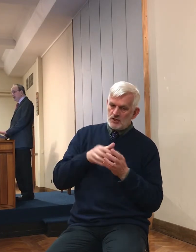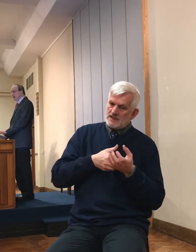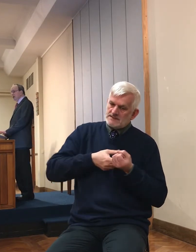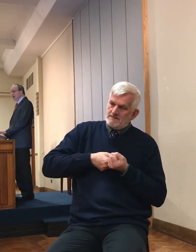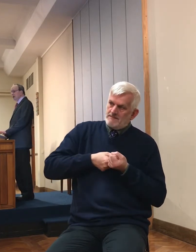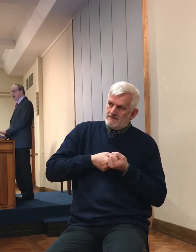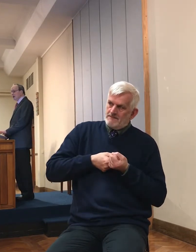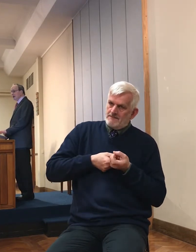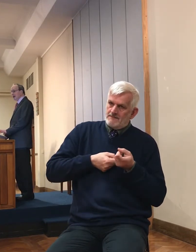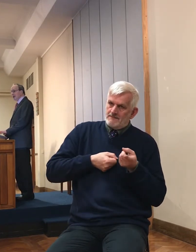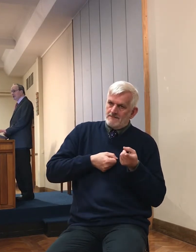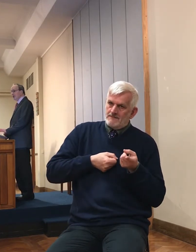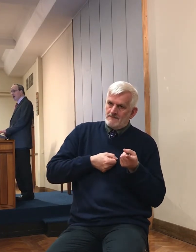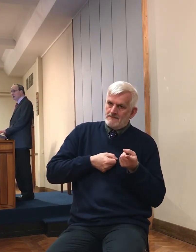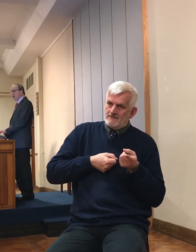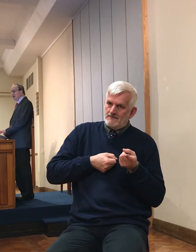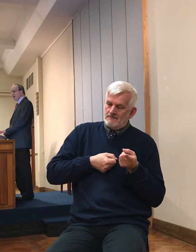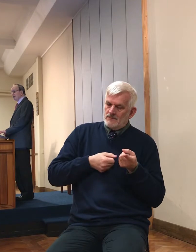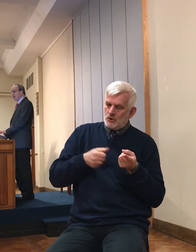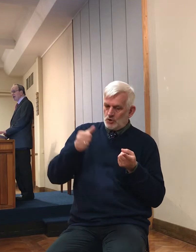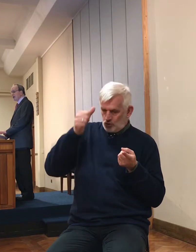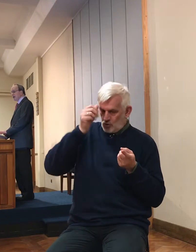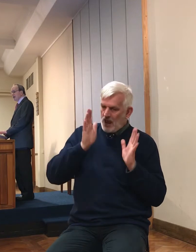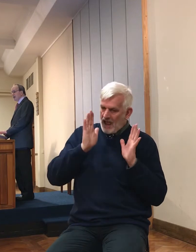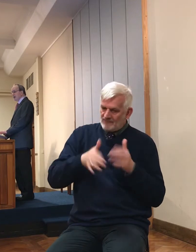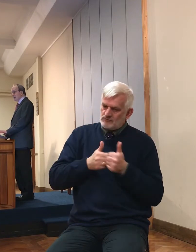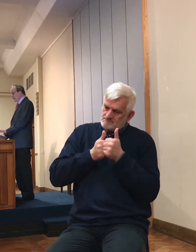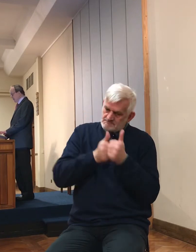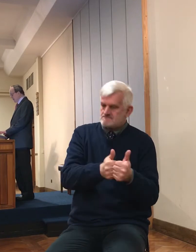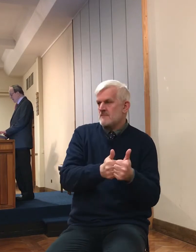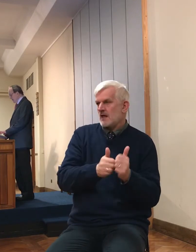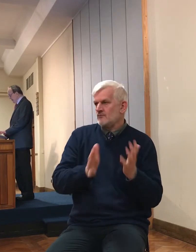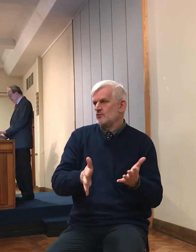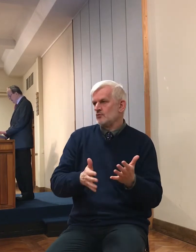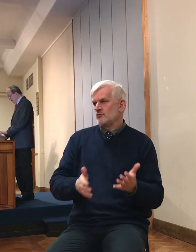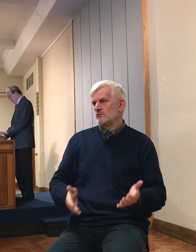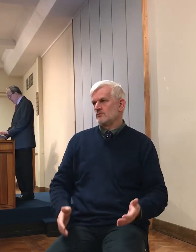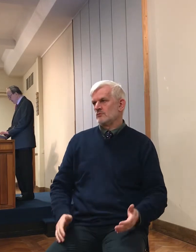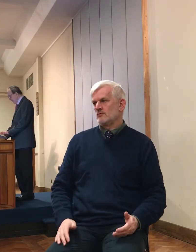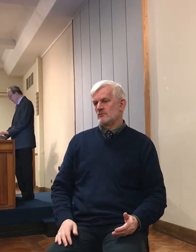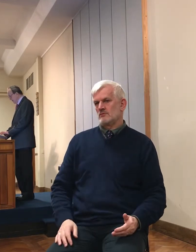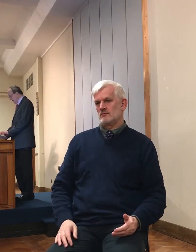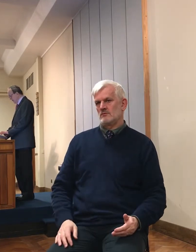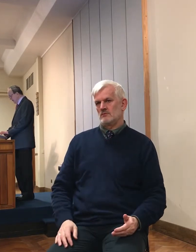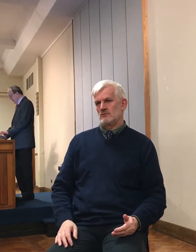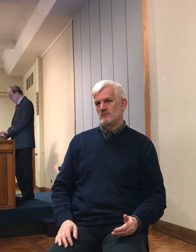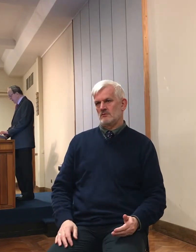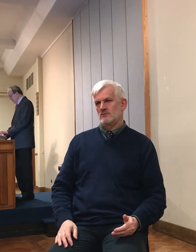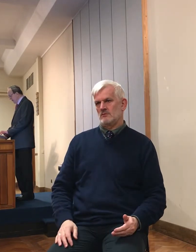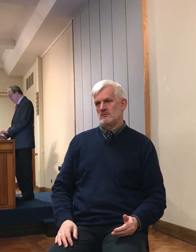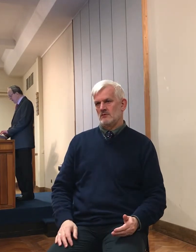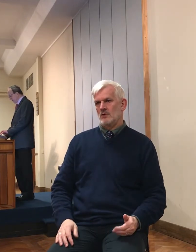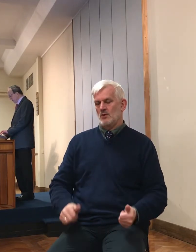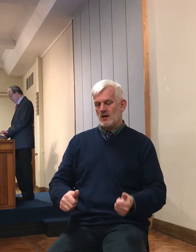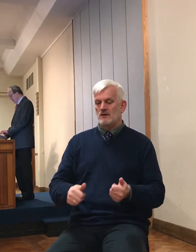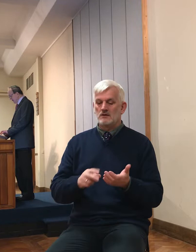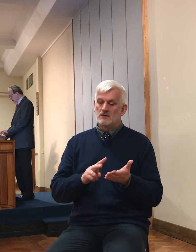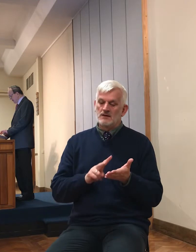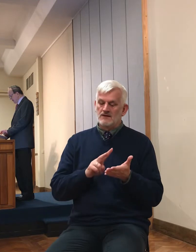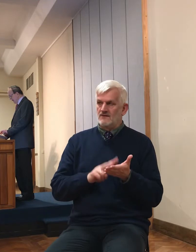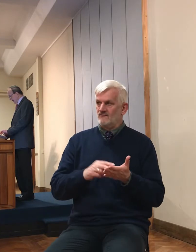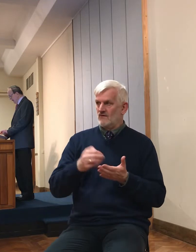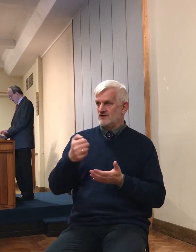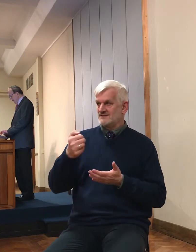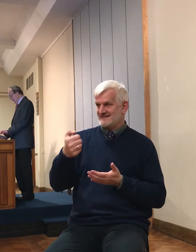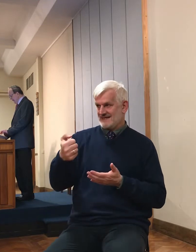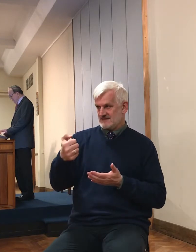and he knew that he had to stand with them. Now, the embarrassing moment comes in verse 6 of